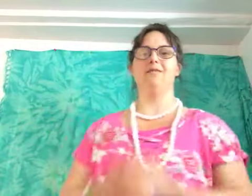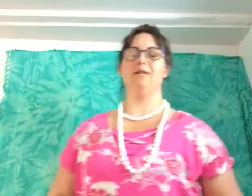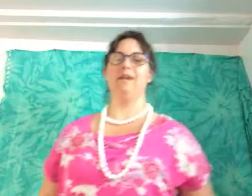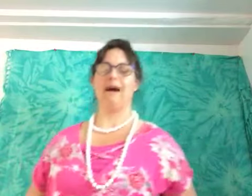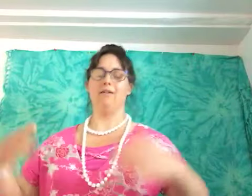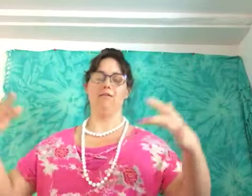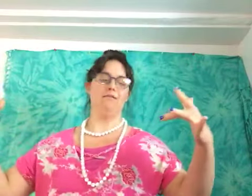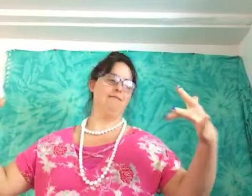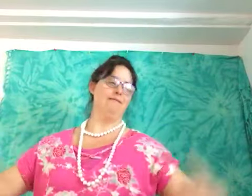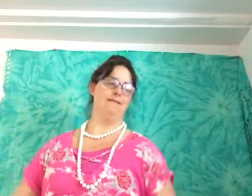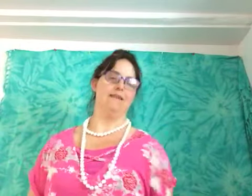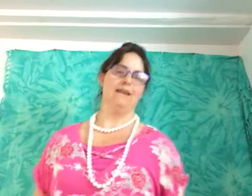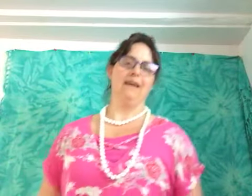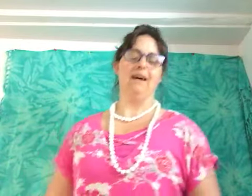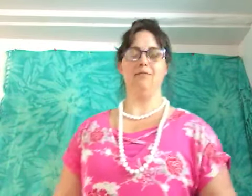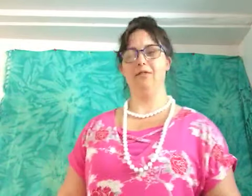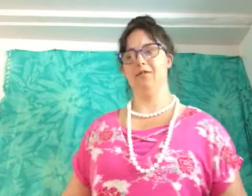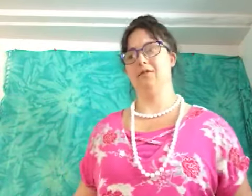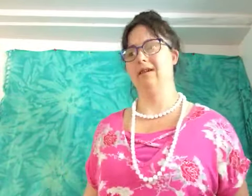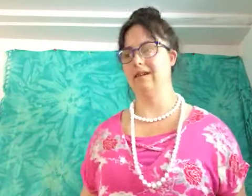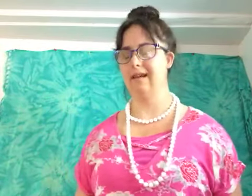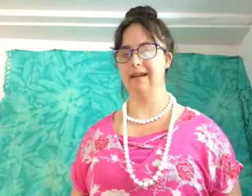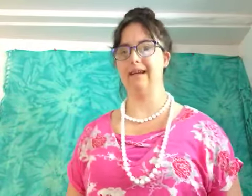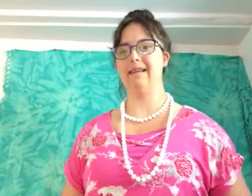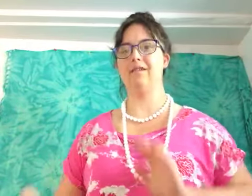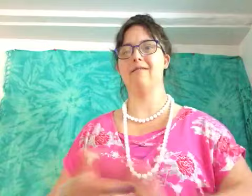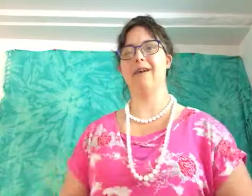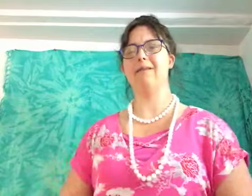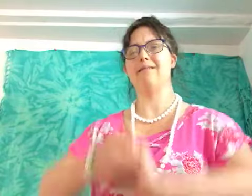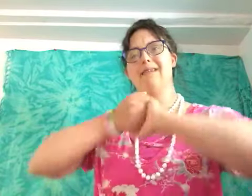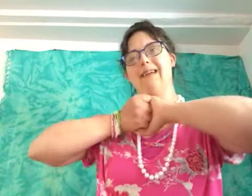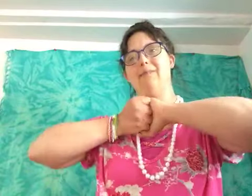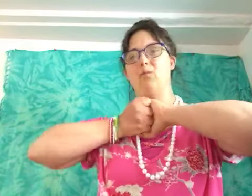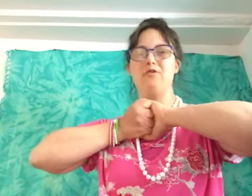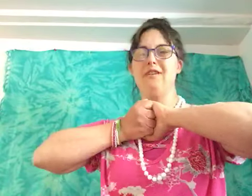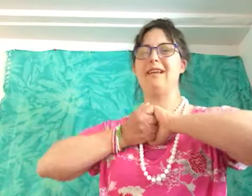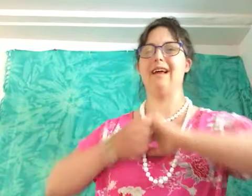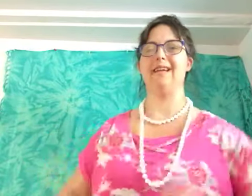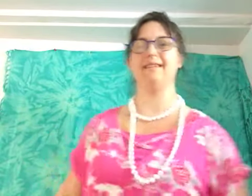about how how to get tick-tock famous and keep on watching and